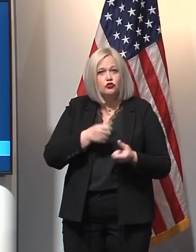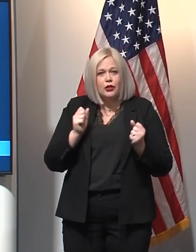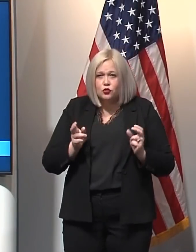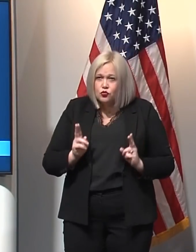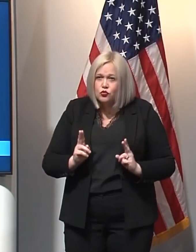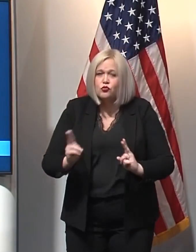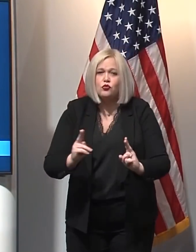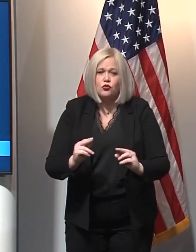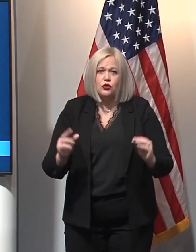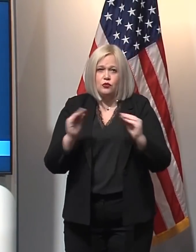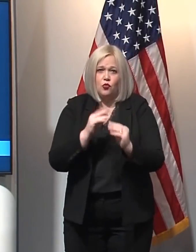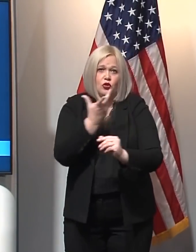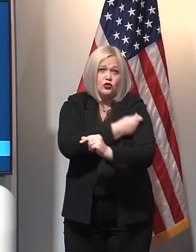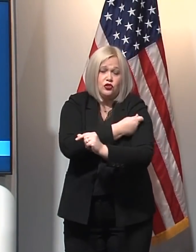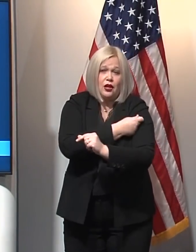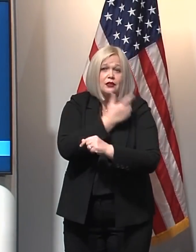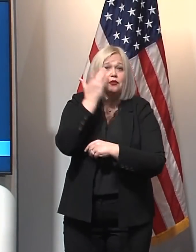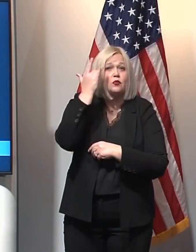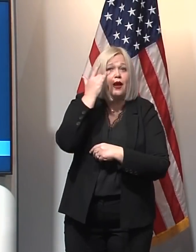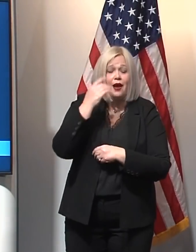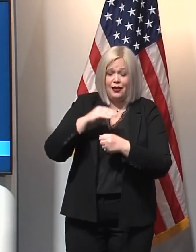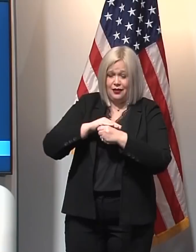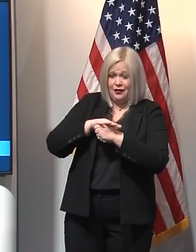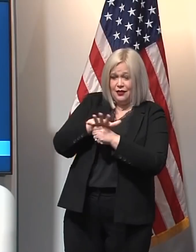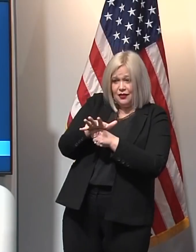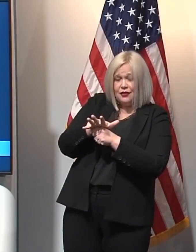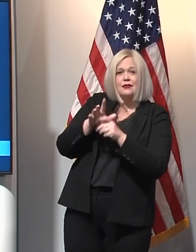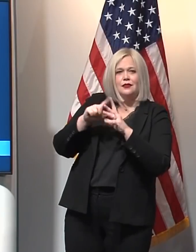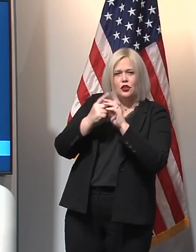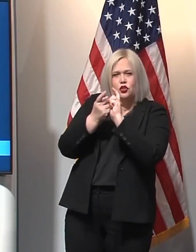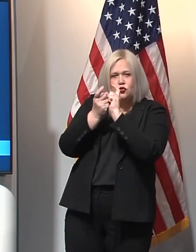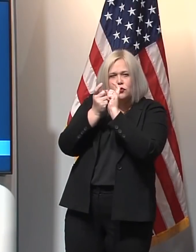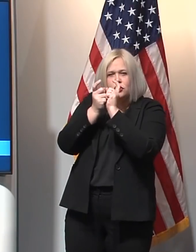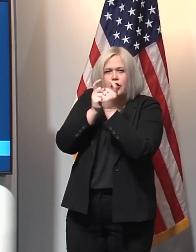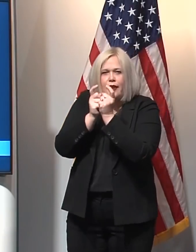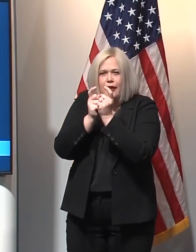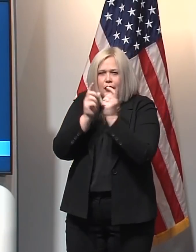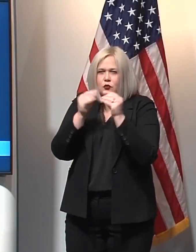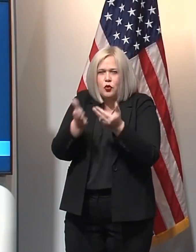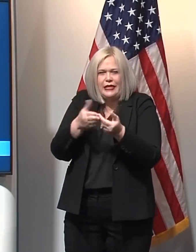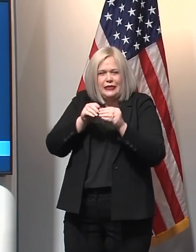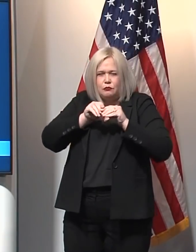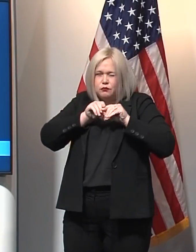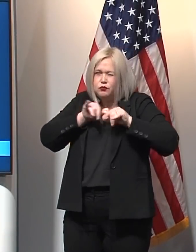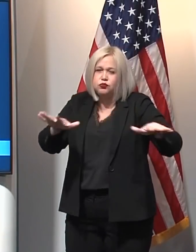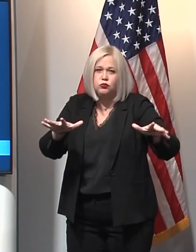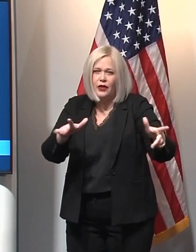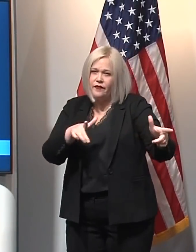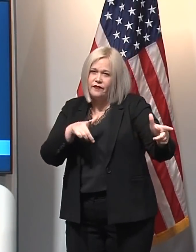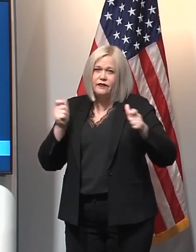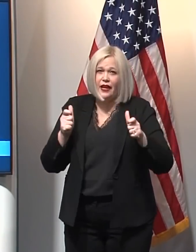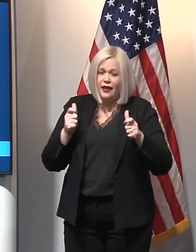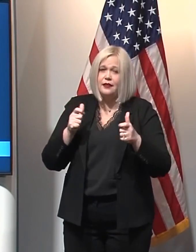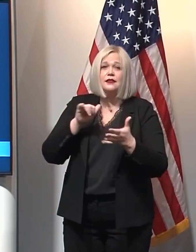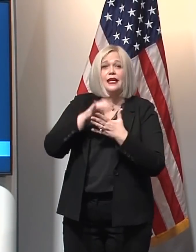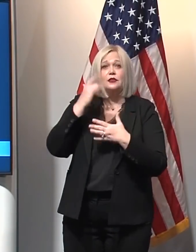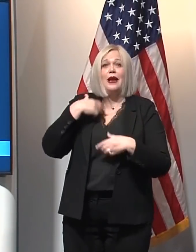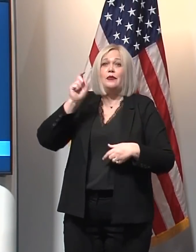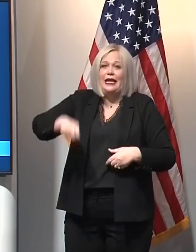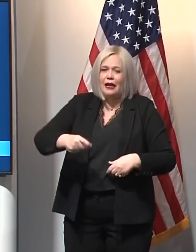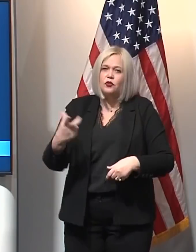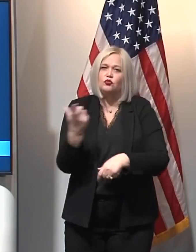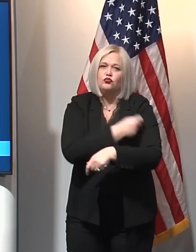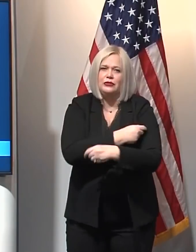said. There are variants that are now present and that we have got to be concerned, and that's why we must move